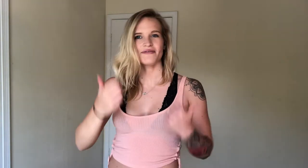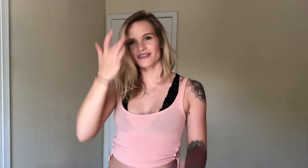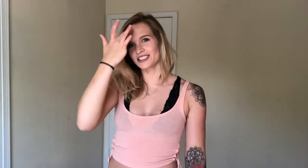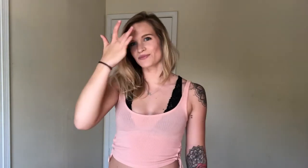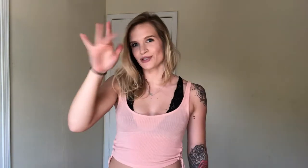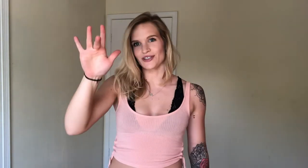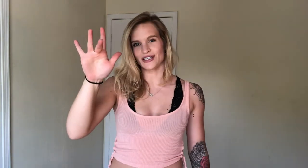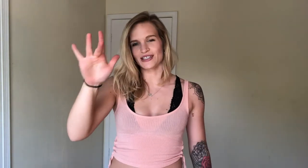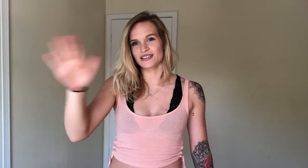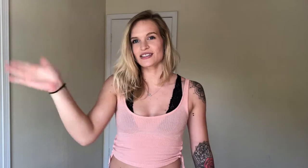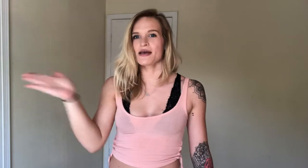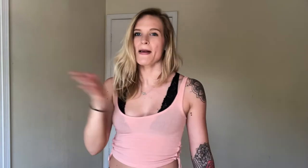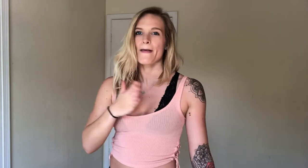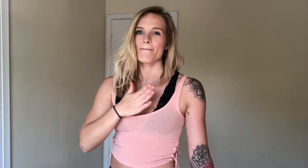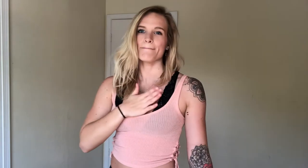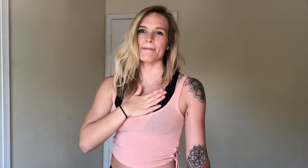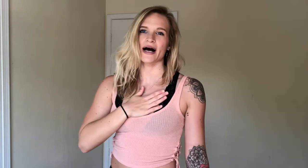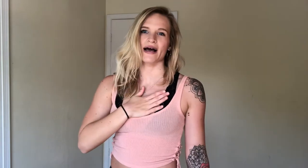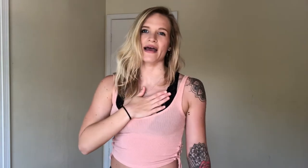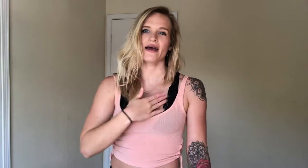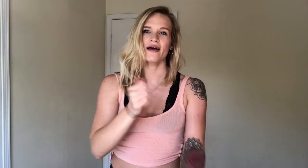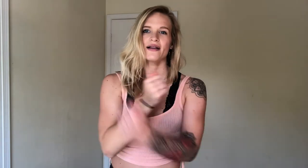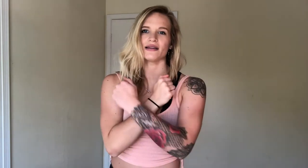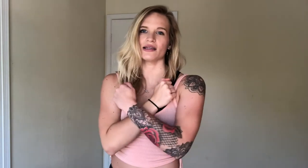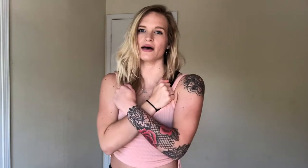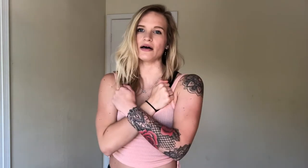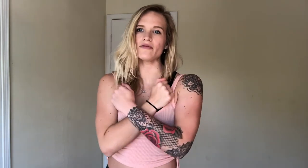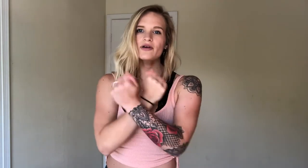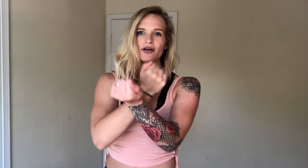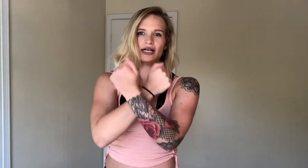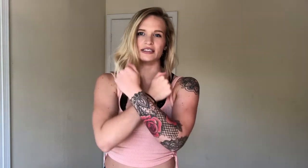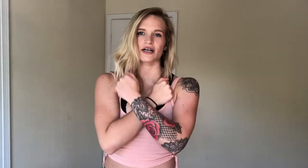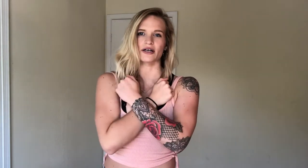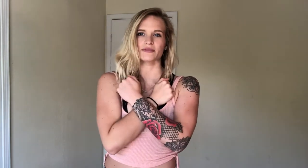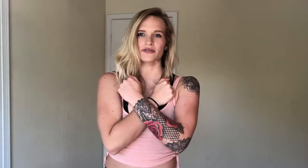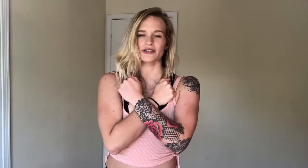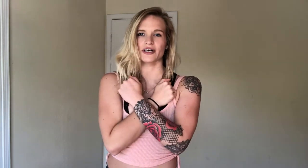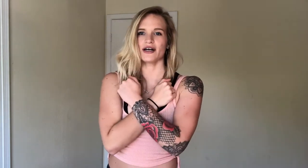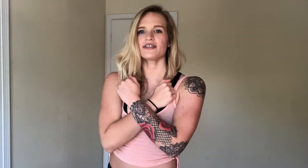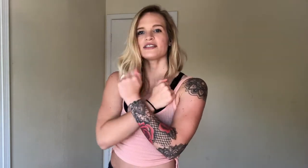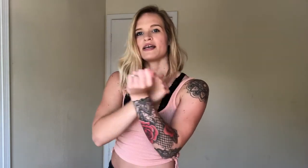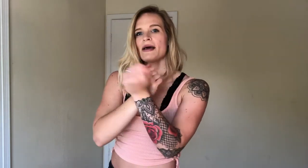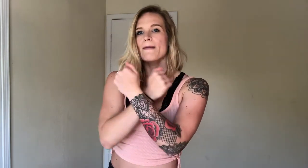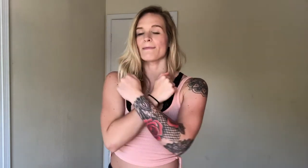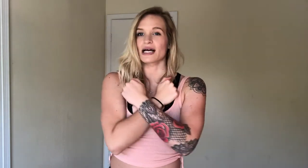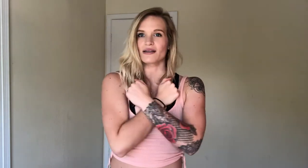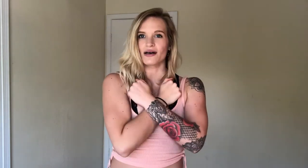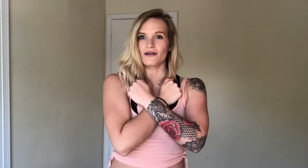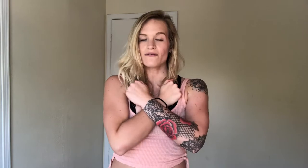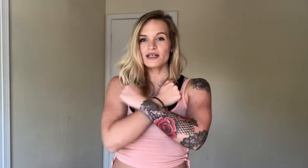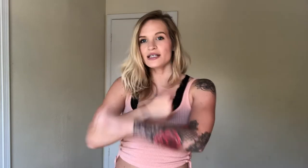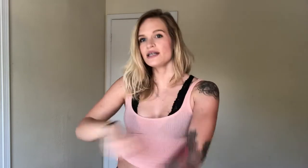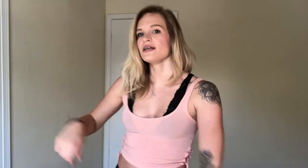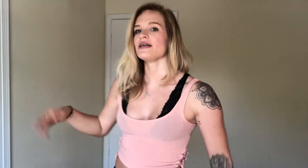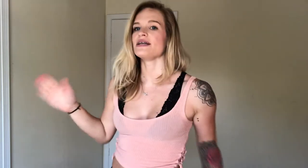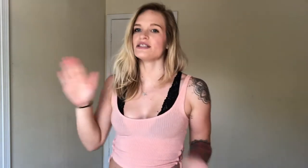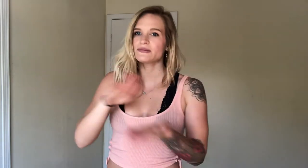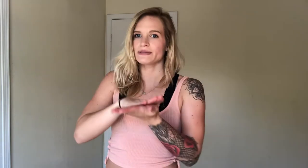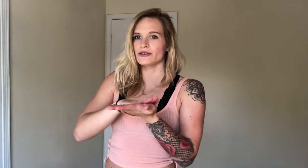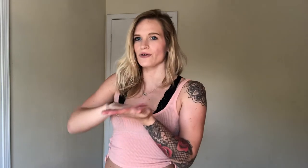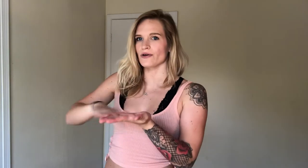is brilliant. My love, cross your arms over your heart. My love is pure.